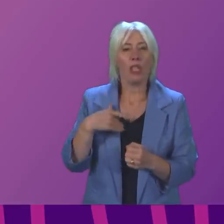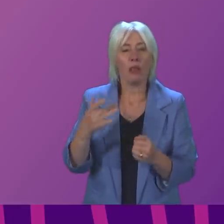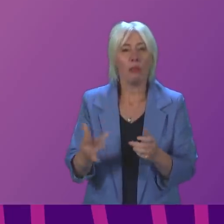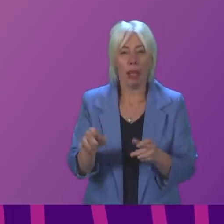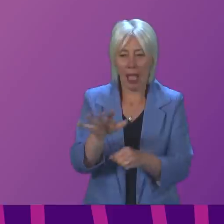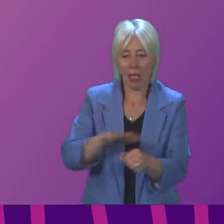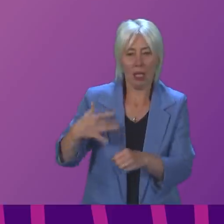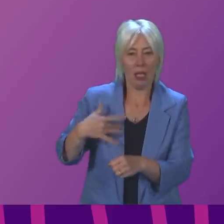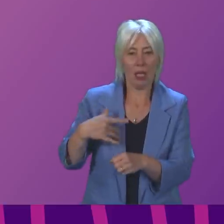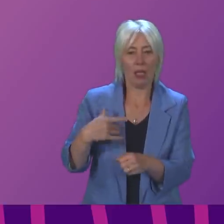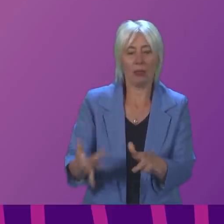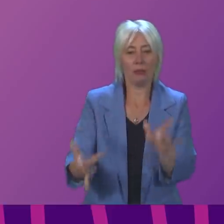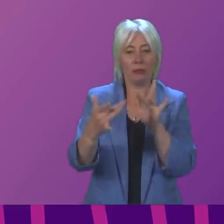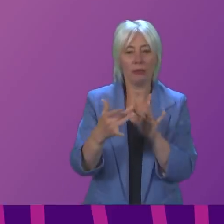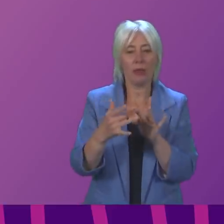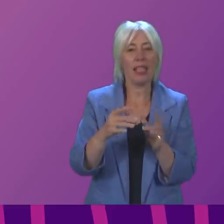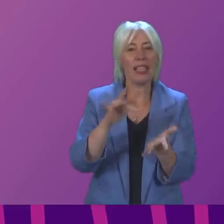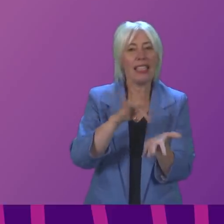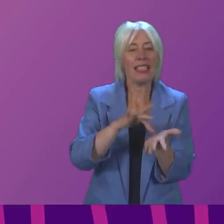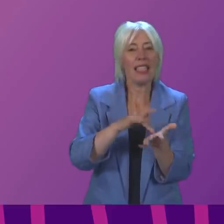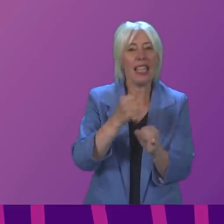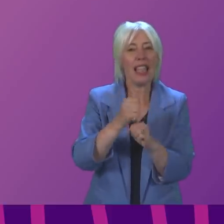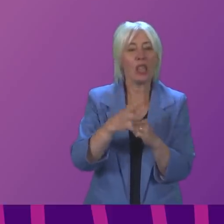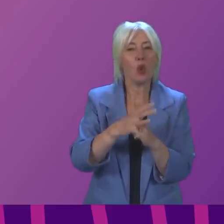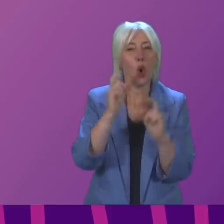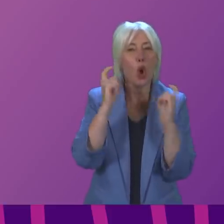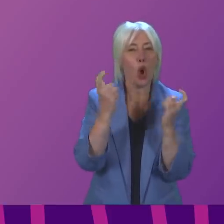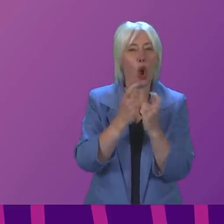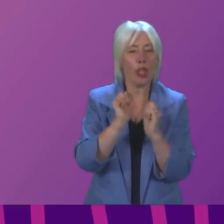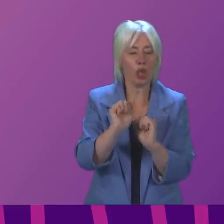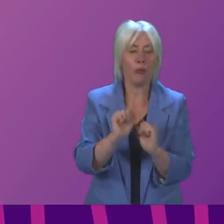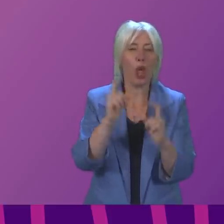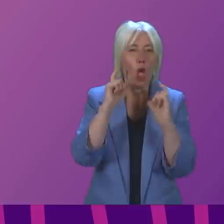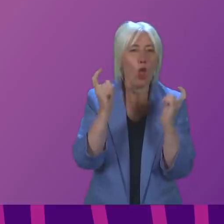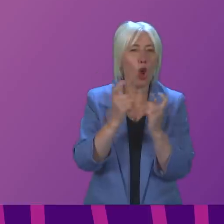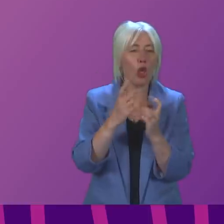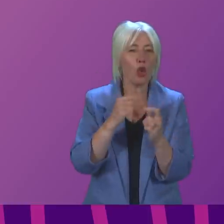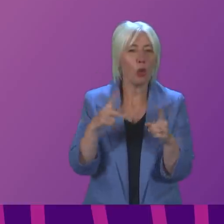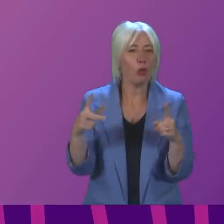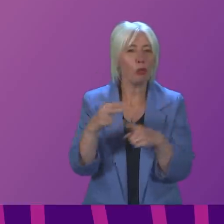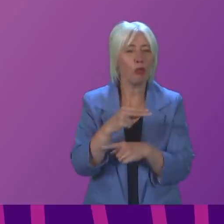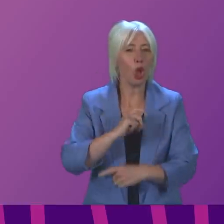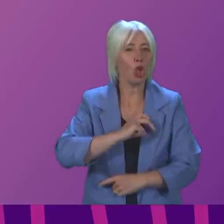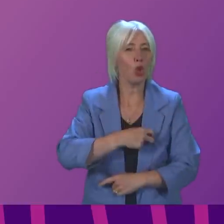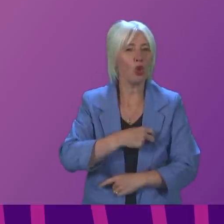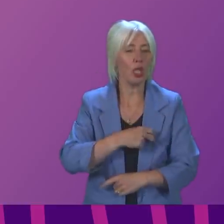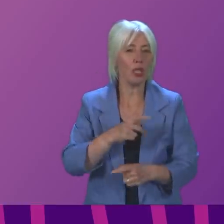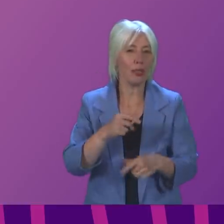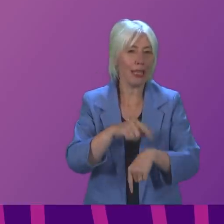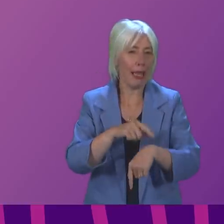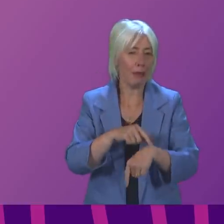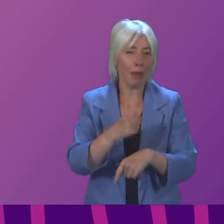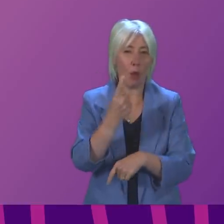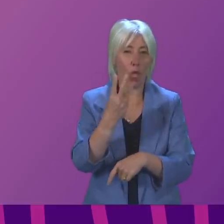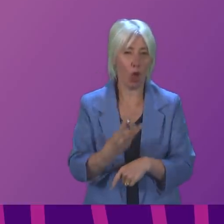employed at City of Glasgow College who are concerned by college management's proposals to cut facility time for their union representatives by more than a